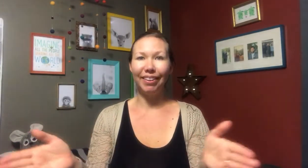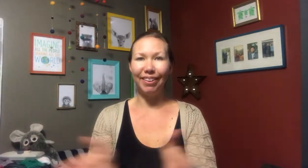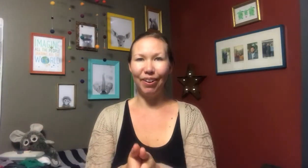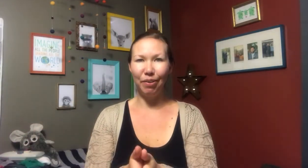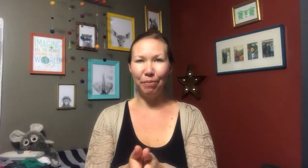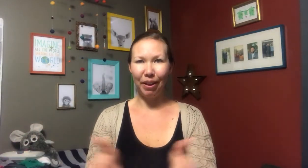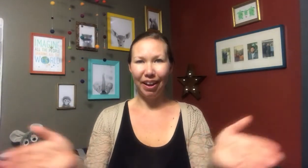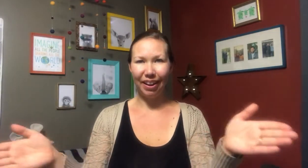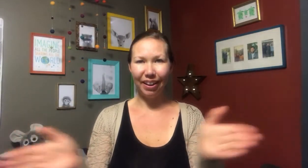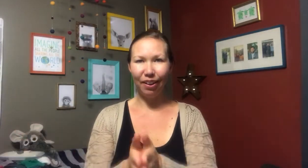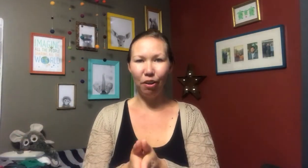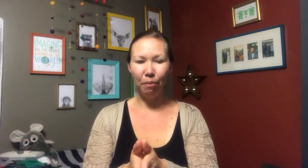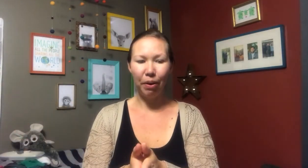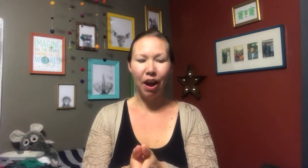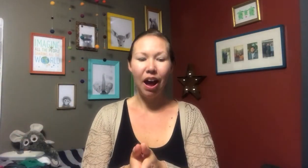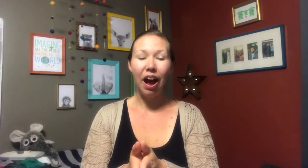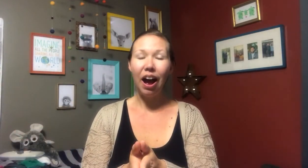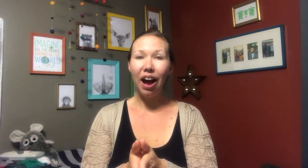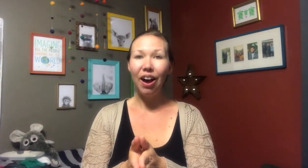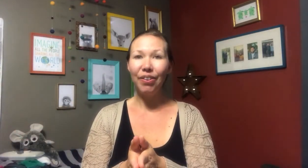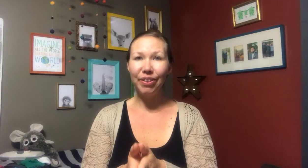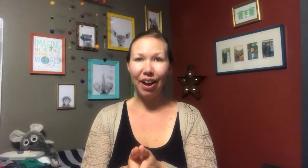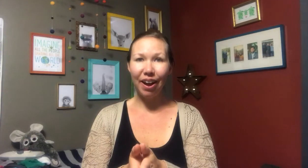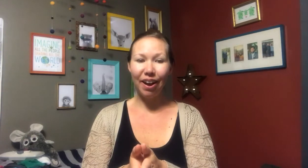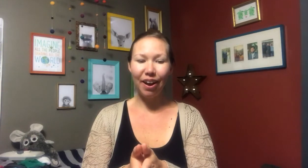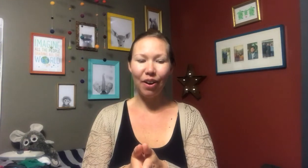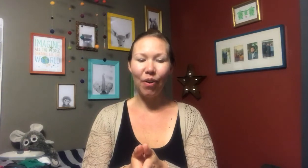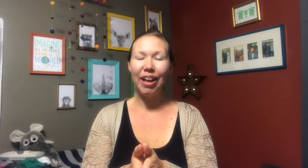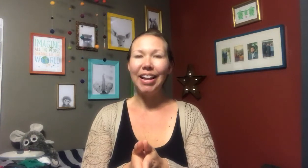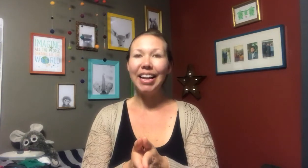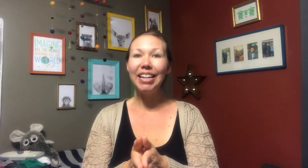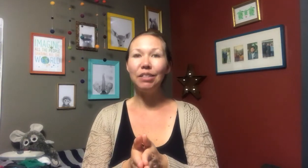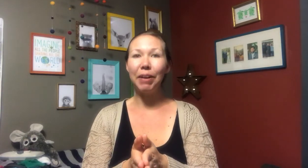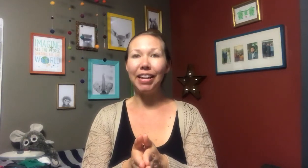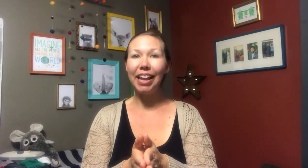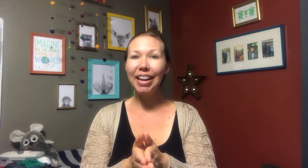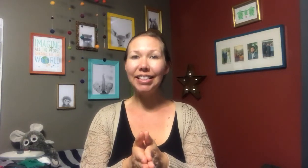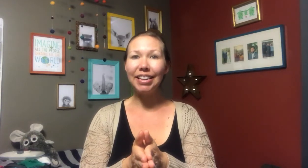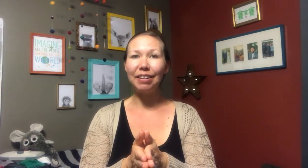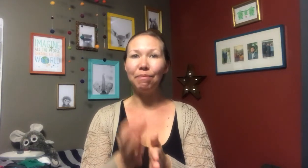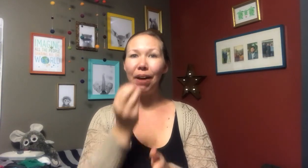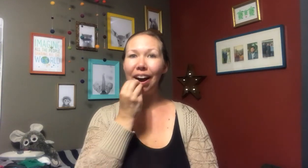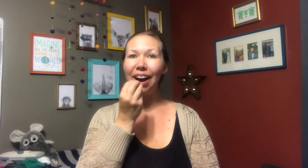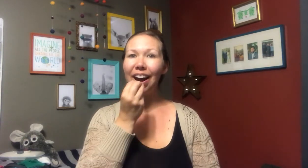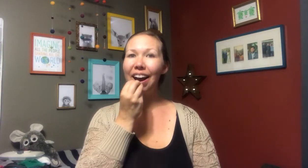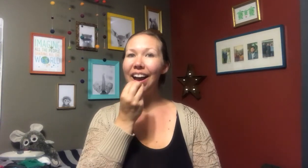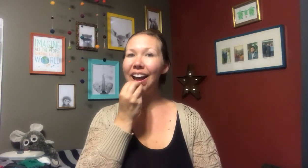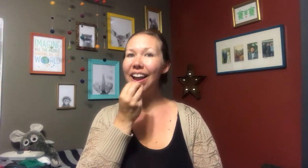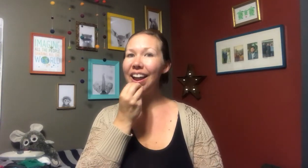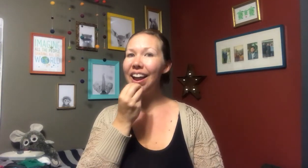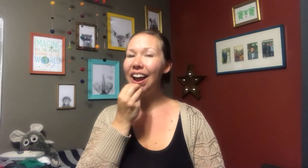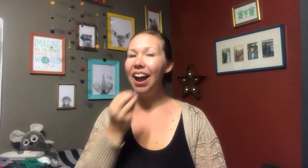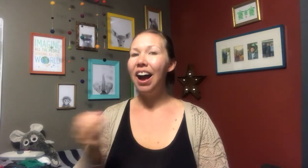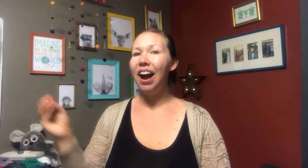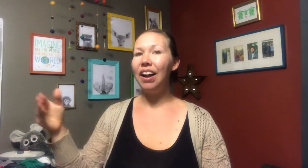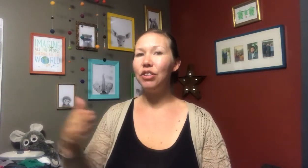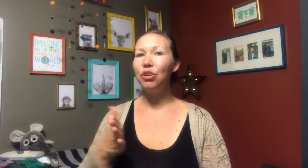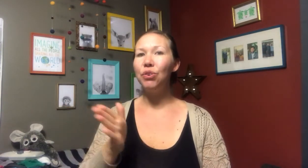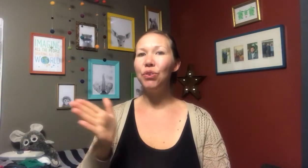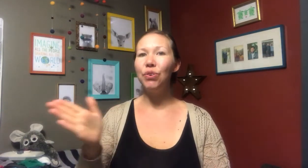gulp, gulp. Oh no, it's been eaten by a tuna